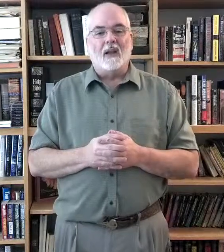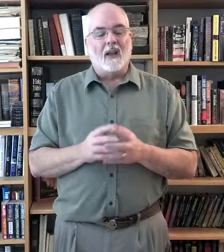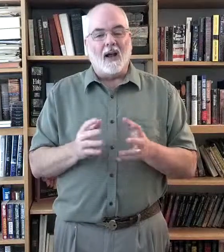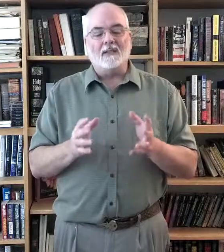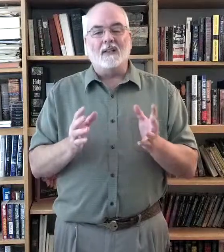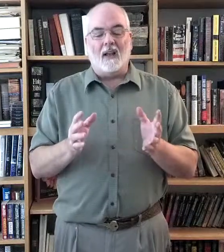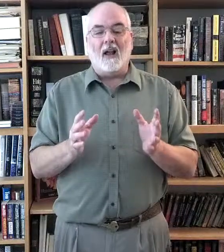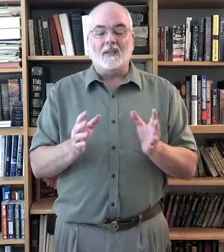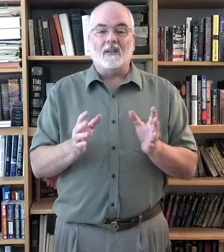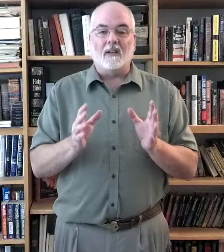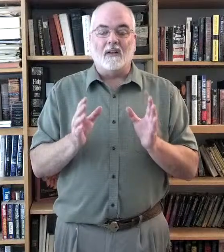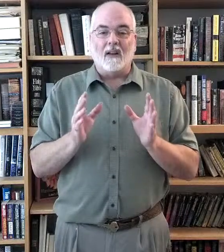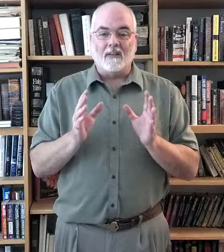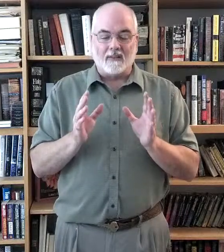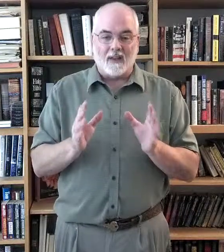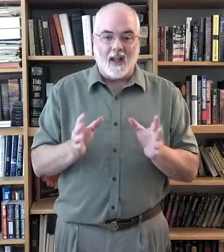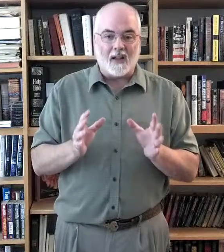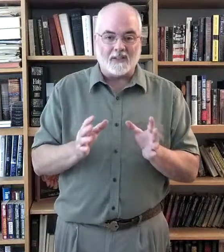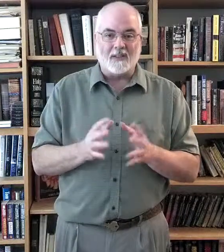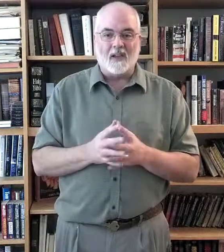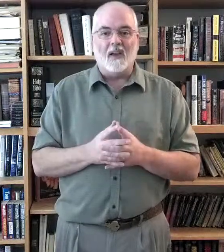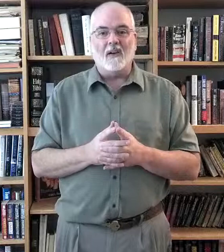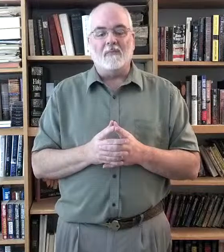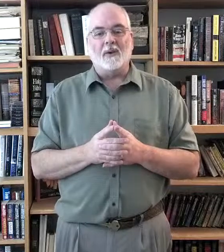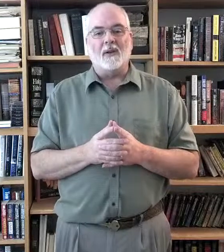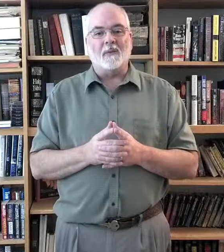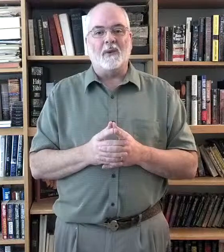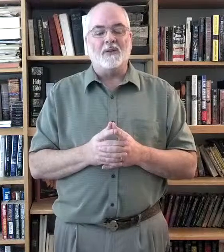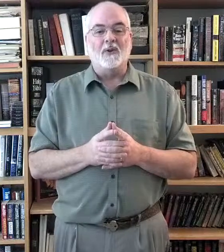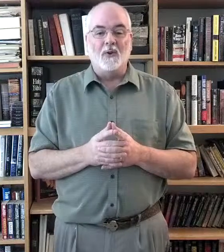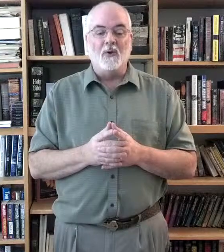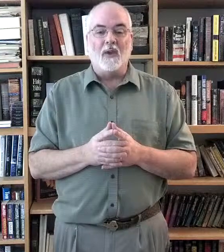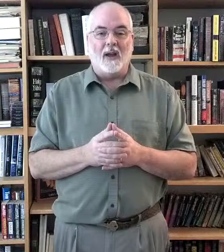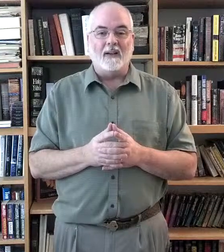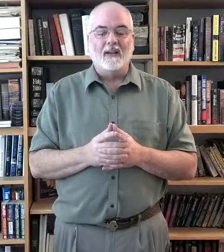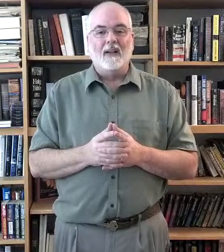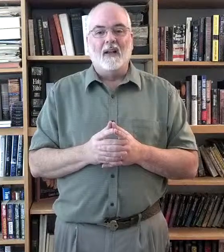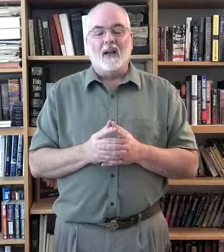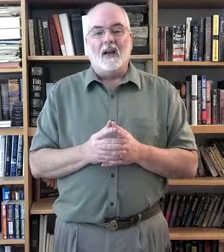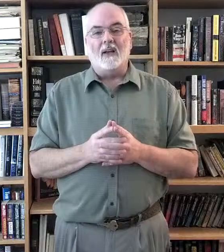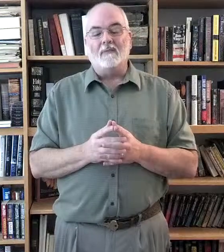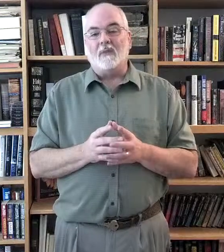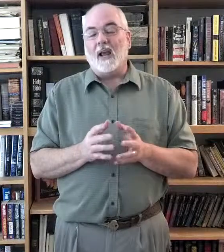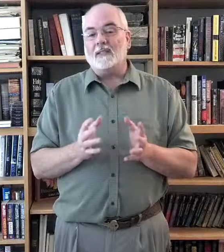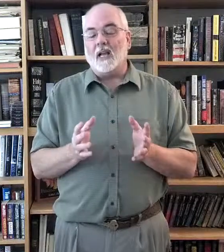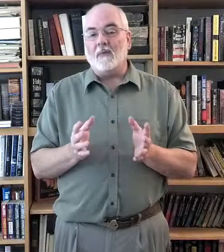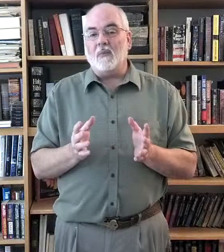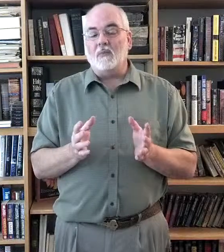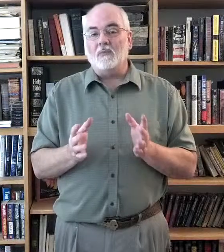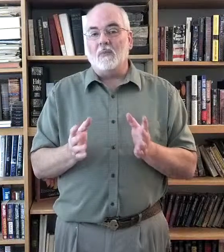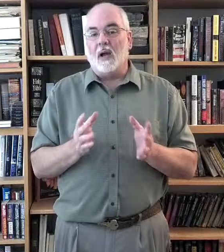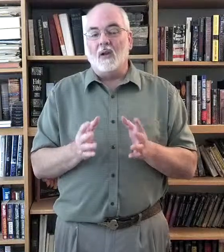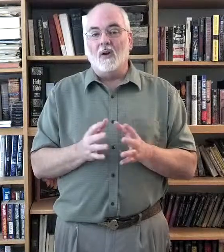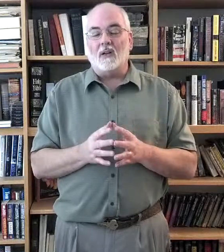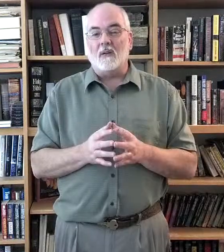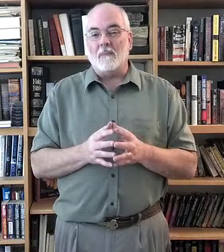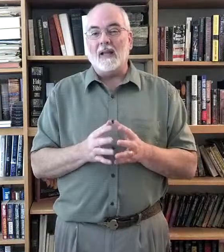Lots and lots and lots of participants do that. Last time I looked, about